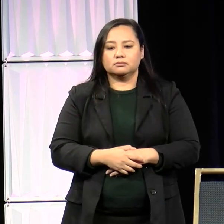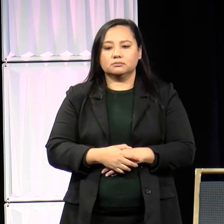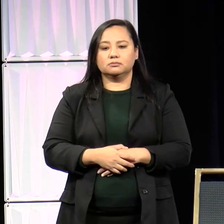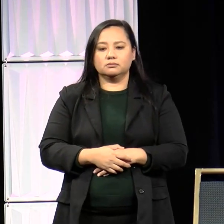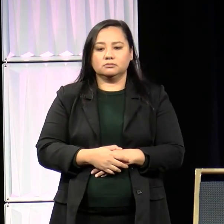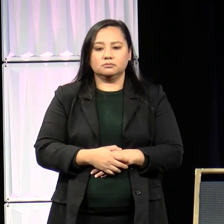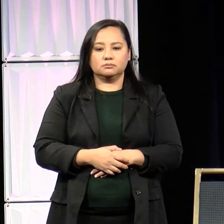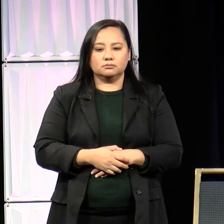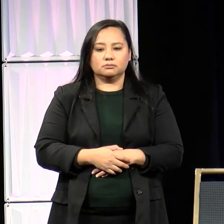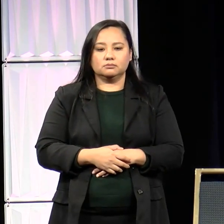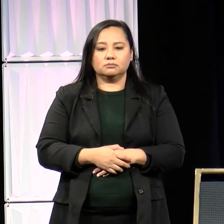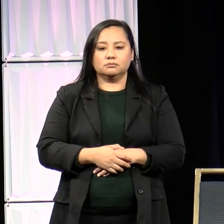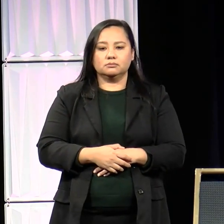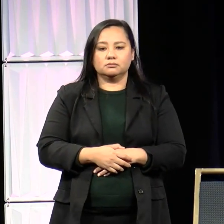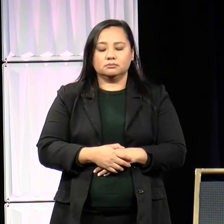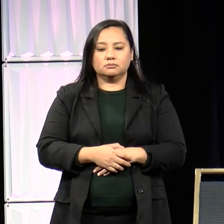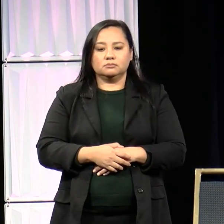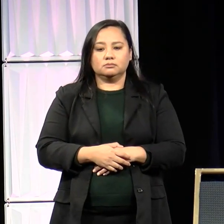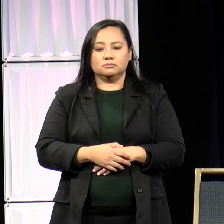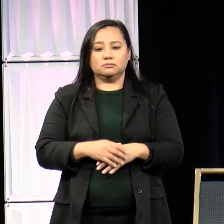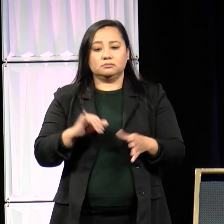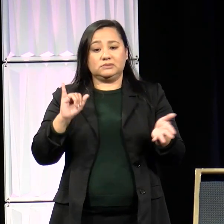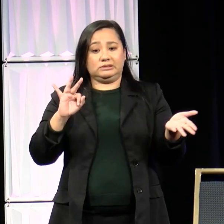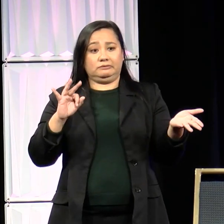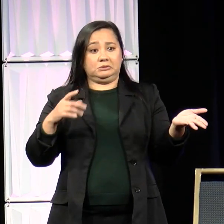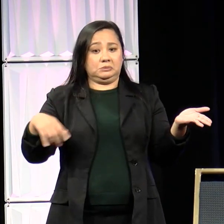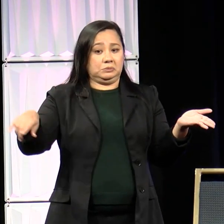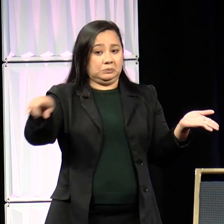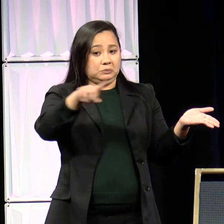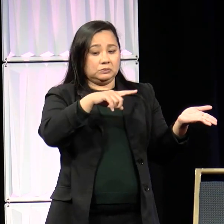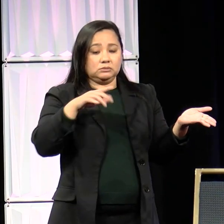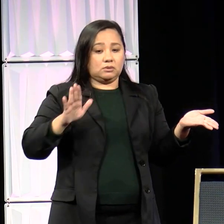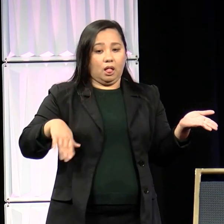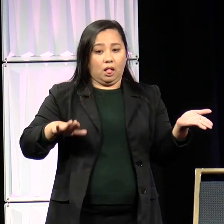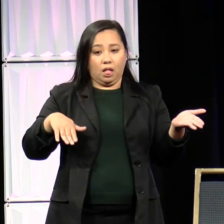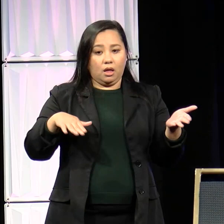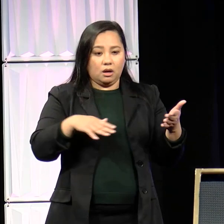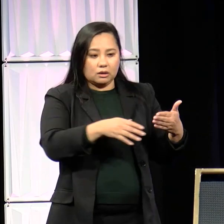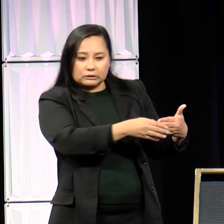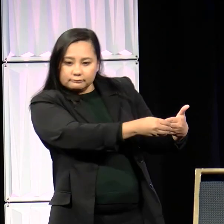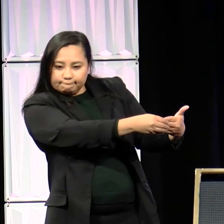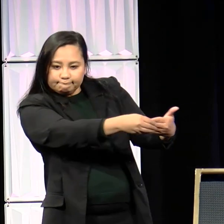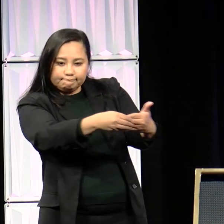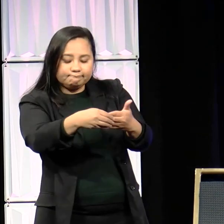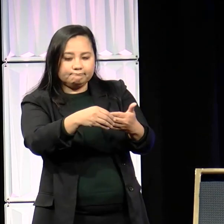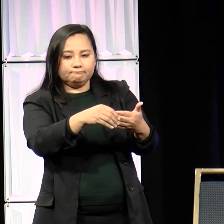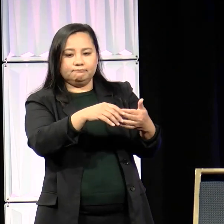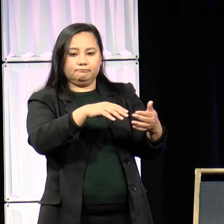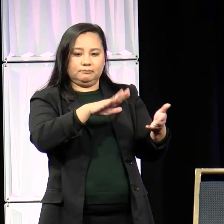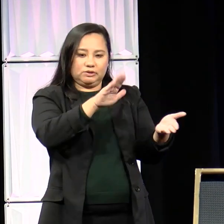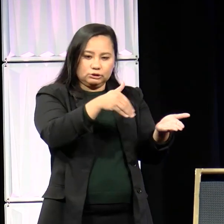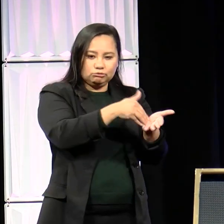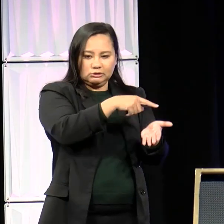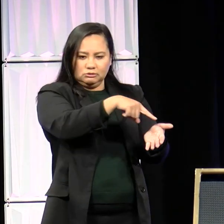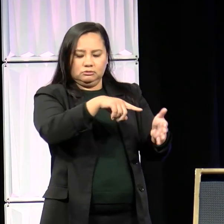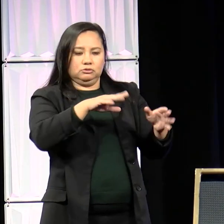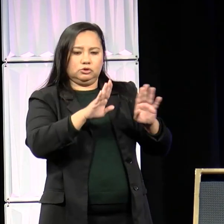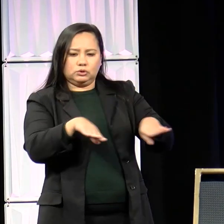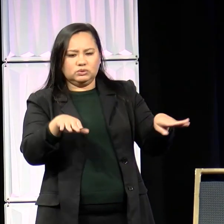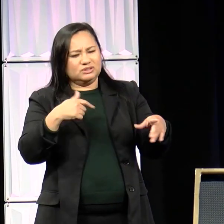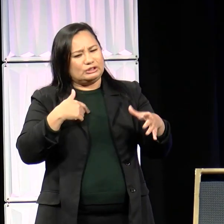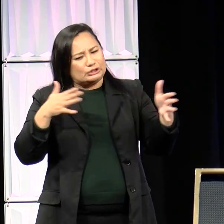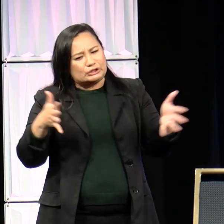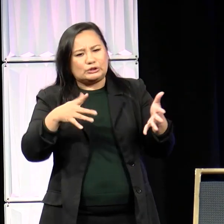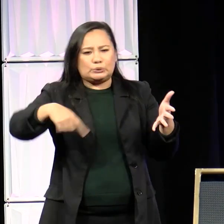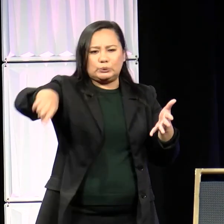So if you haven't already started centering young people in your sexual violence prevention efforts, I am encouraging all of you to do so. At